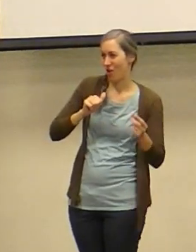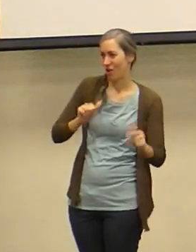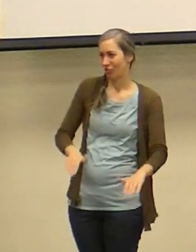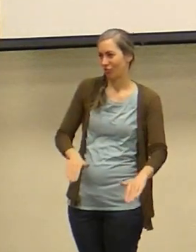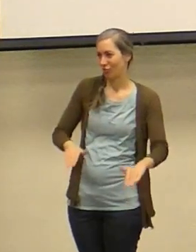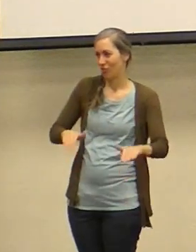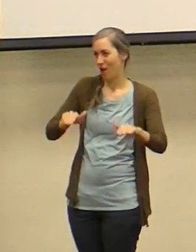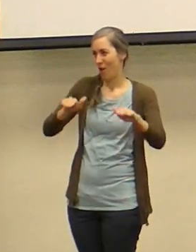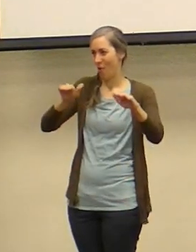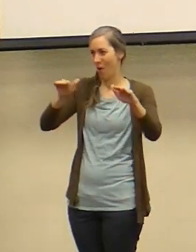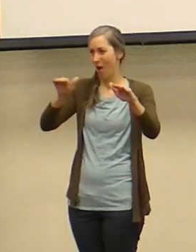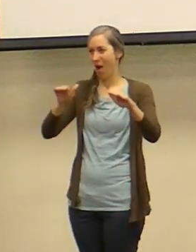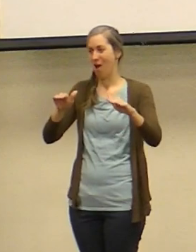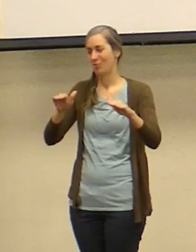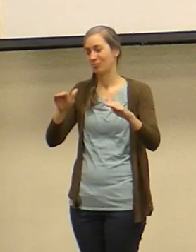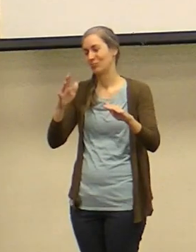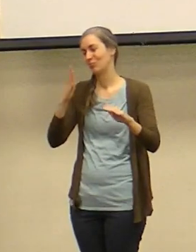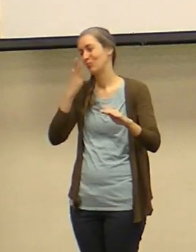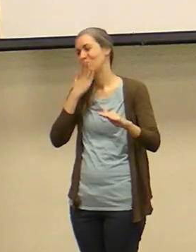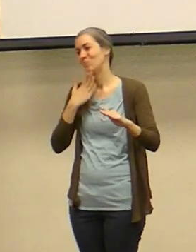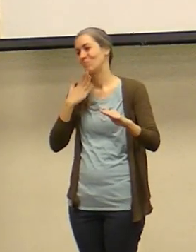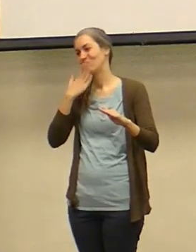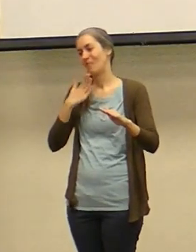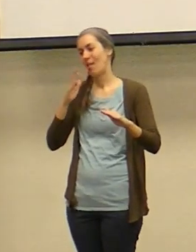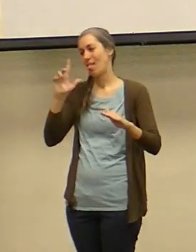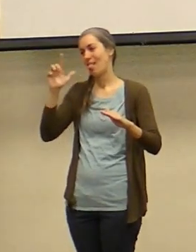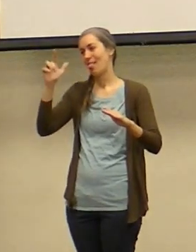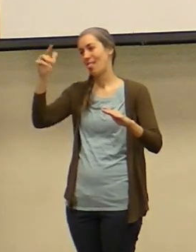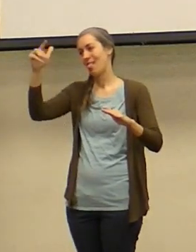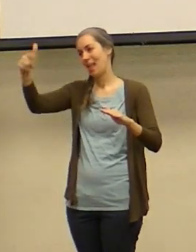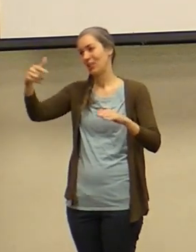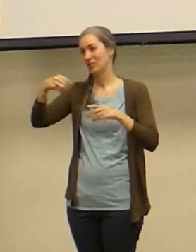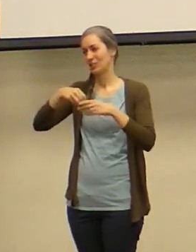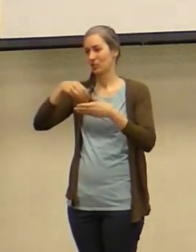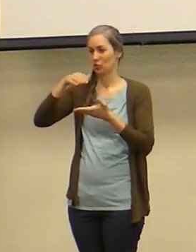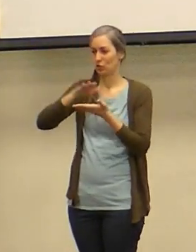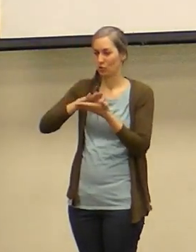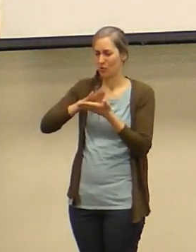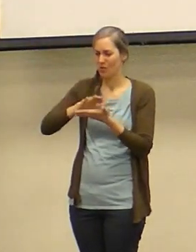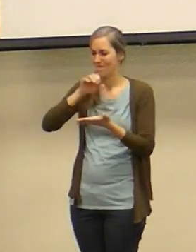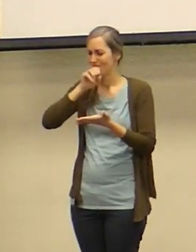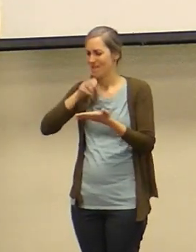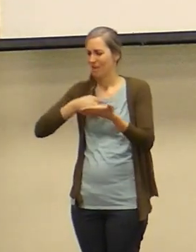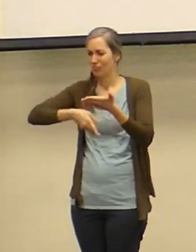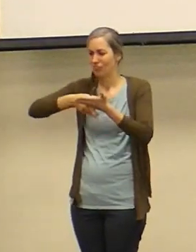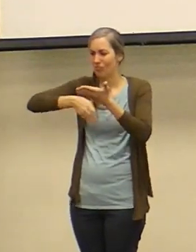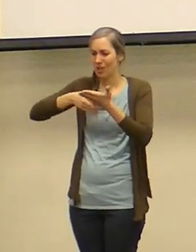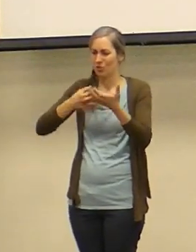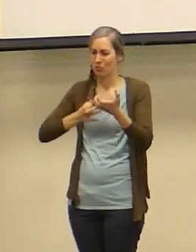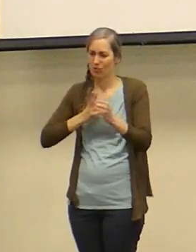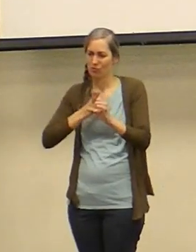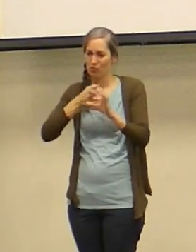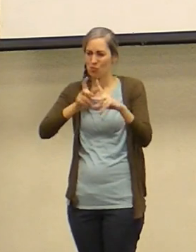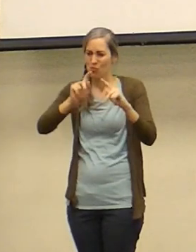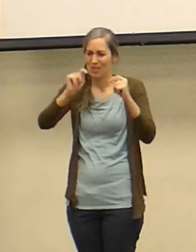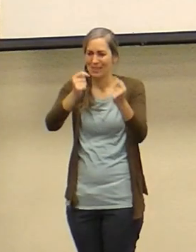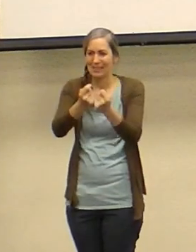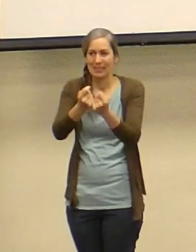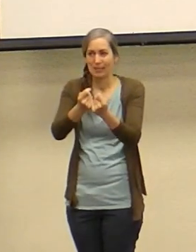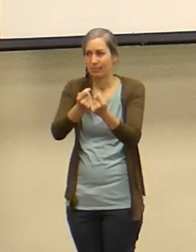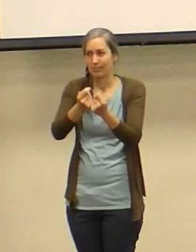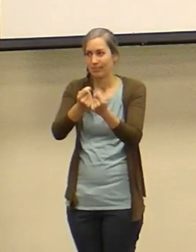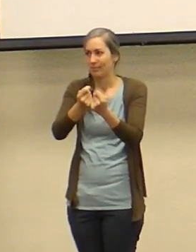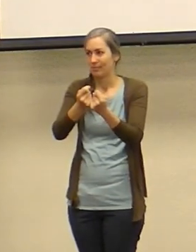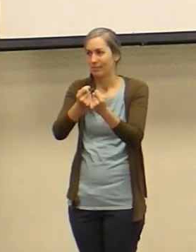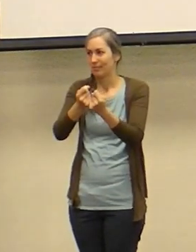up and you fast forward years later and she's at school and she loves soccer and she's one to play for the team and they pick a girl around